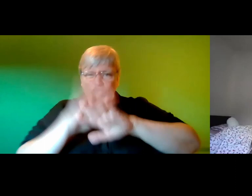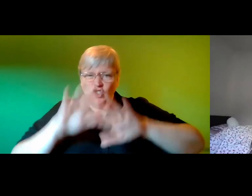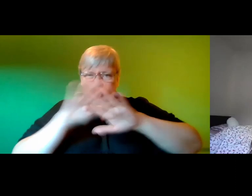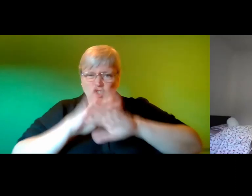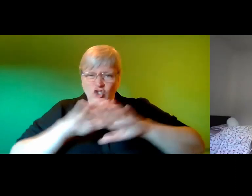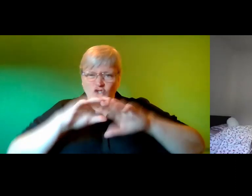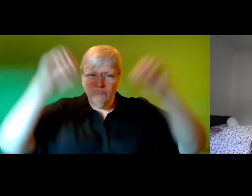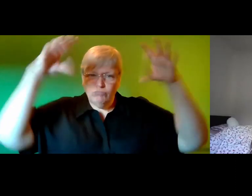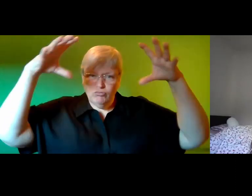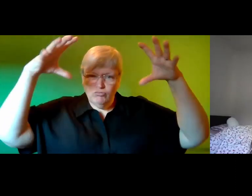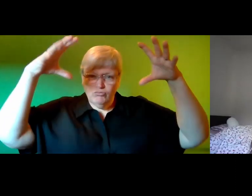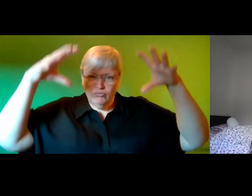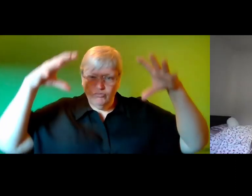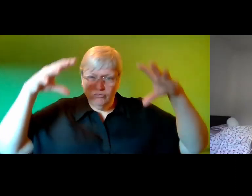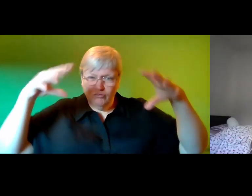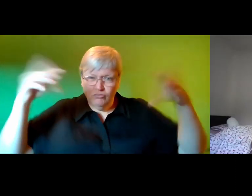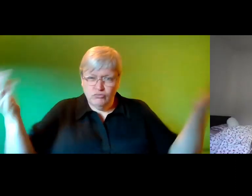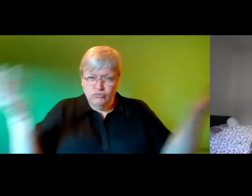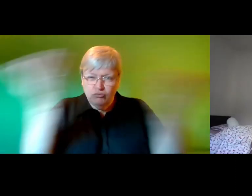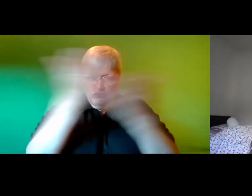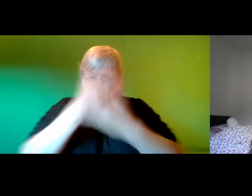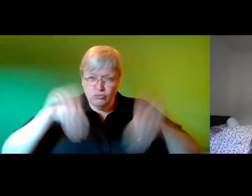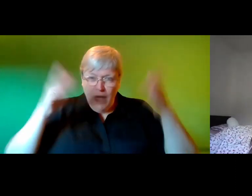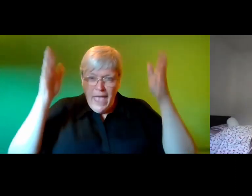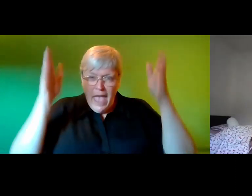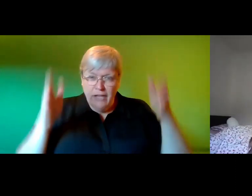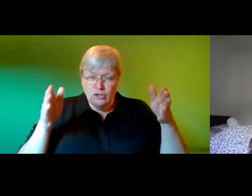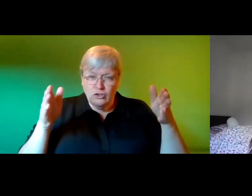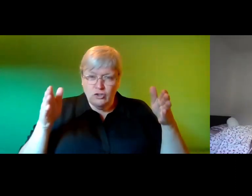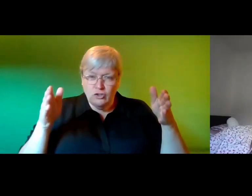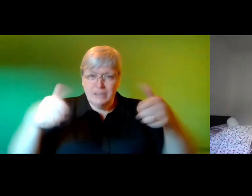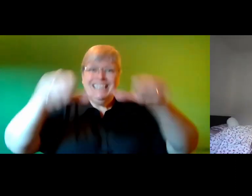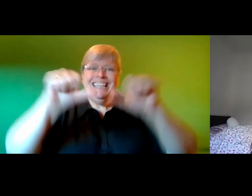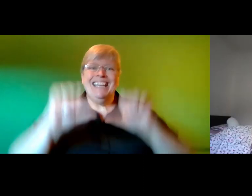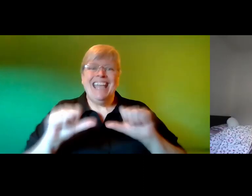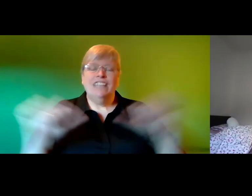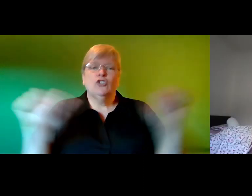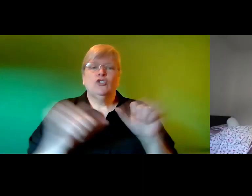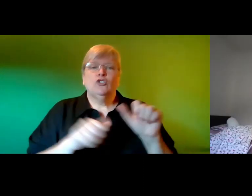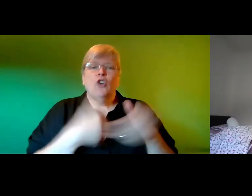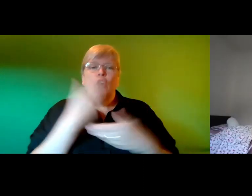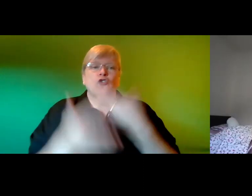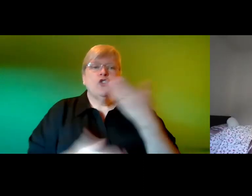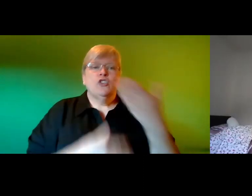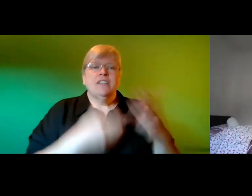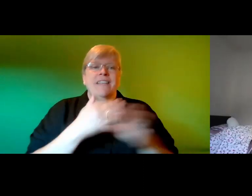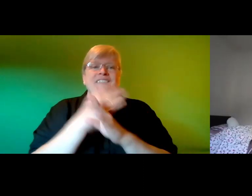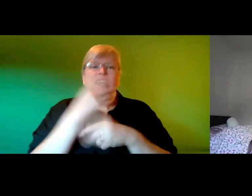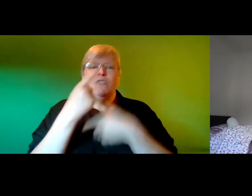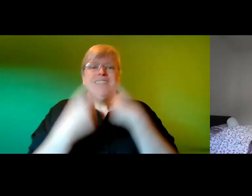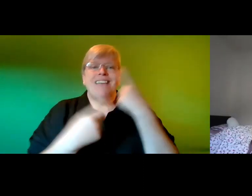lingering souls cling to vision's edge and next i'll read my short story which is called fairy tale